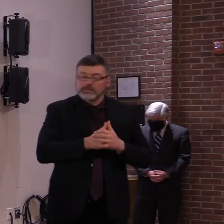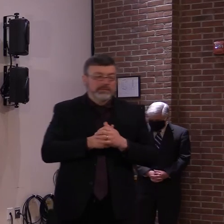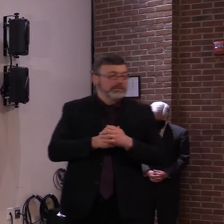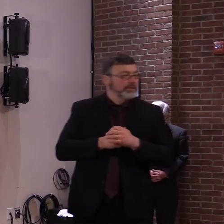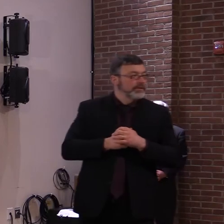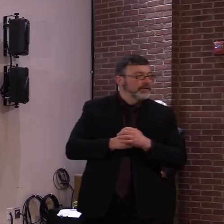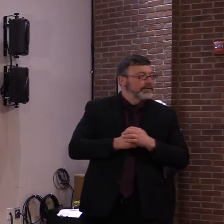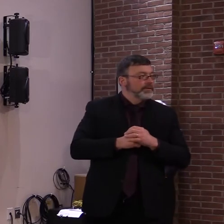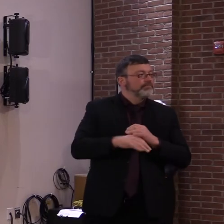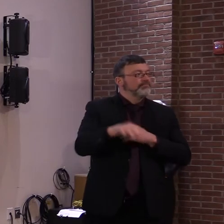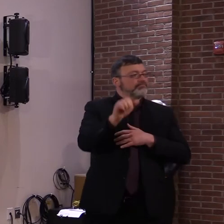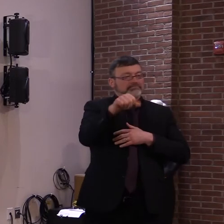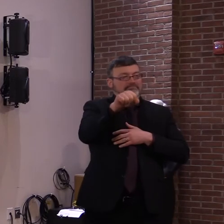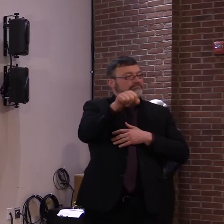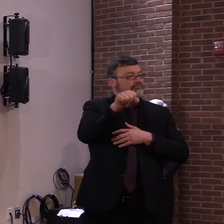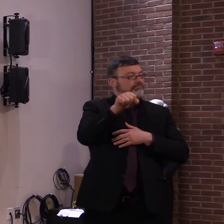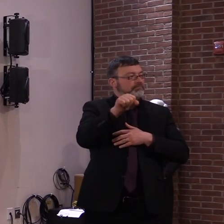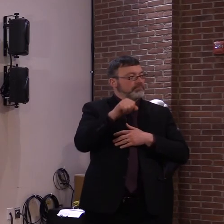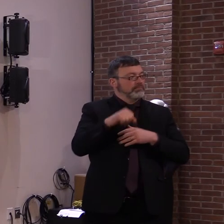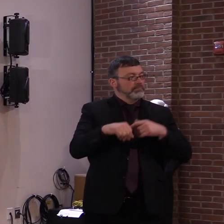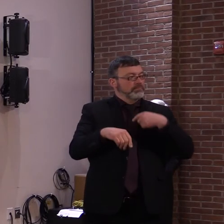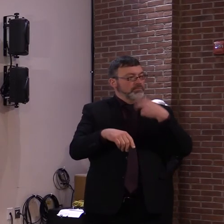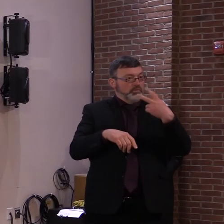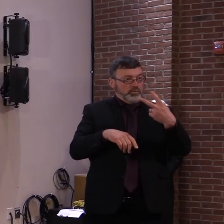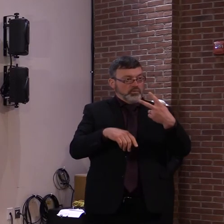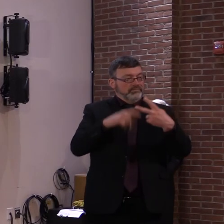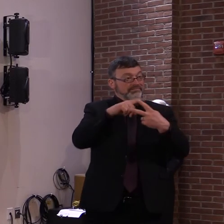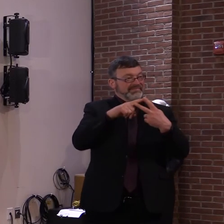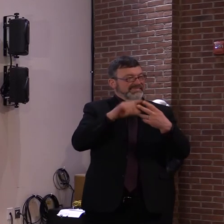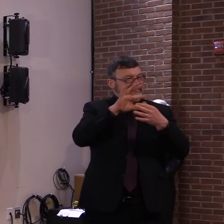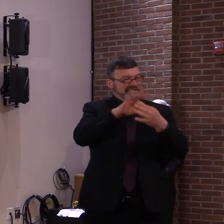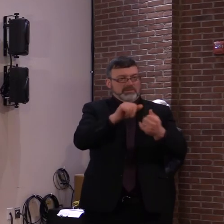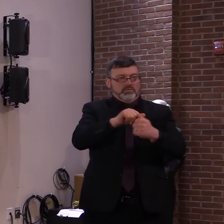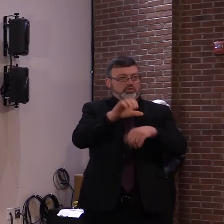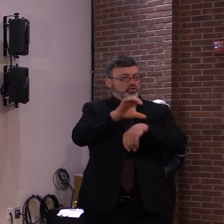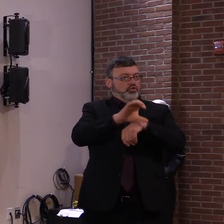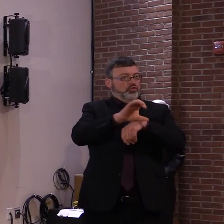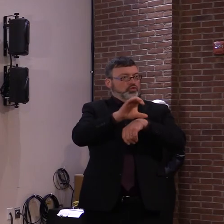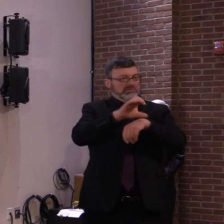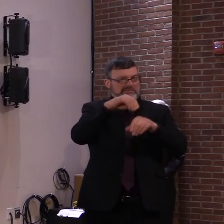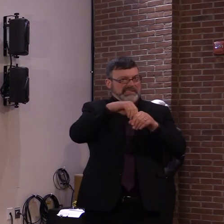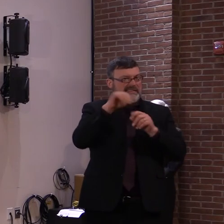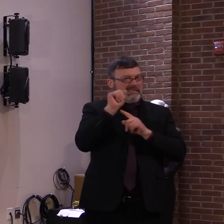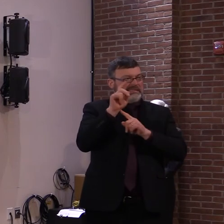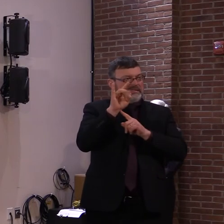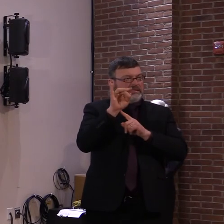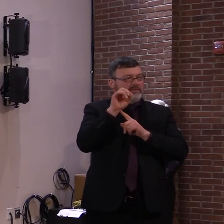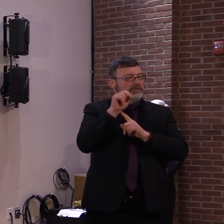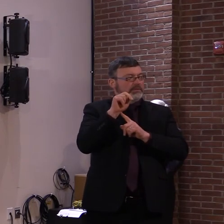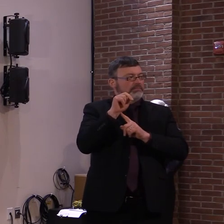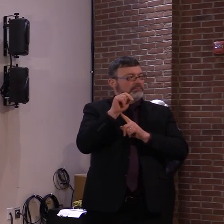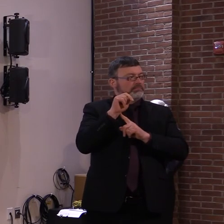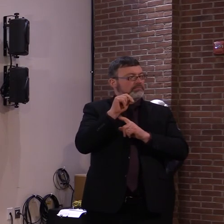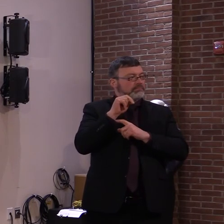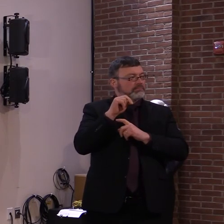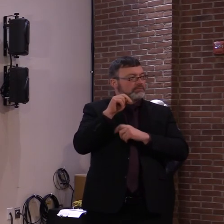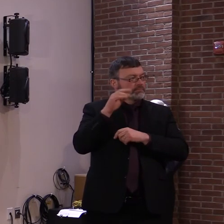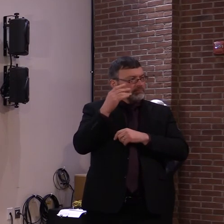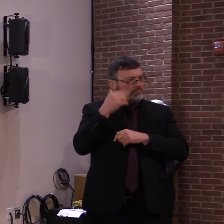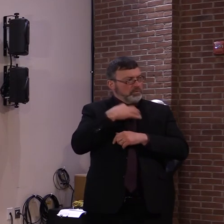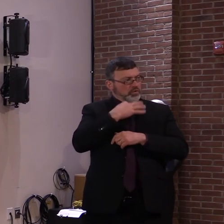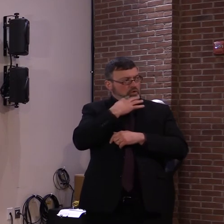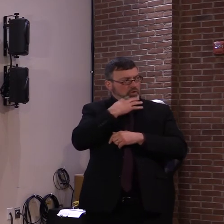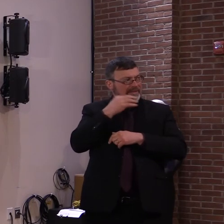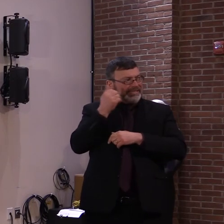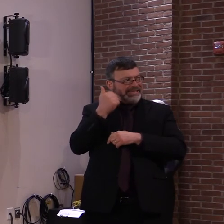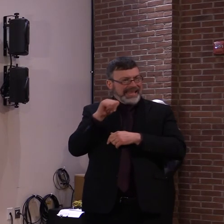Two questions regarding churches. One, are churches being monitored to see if they're following the guidelines? There's, you know, lot of